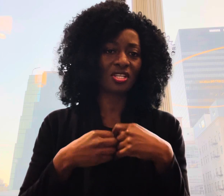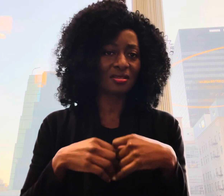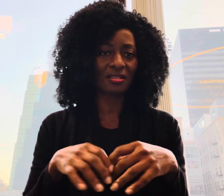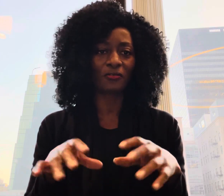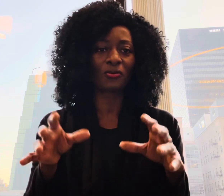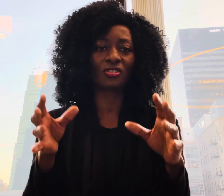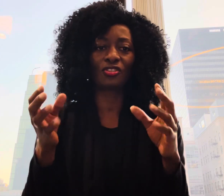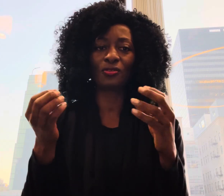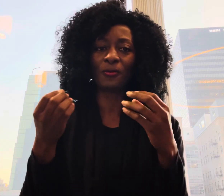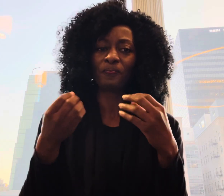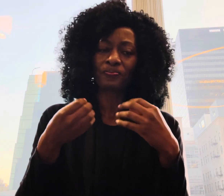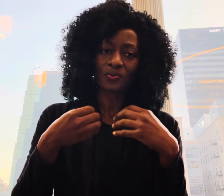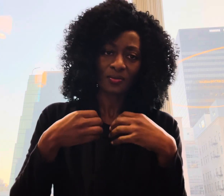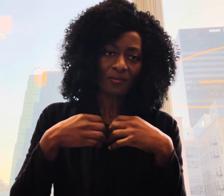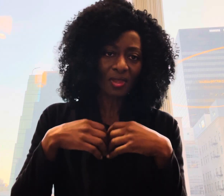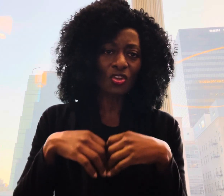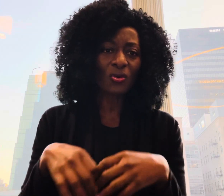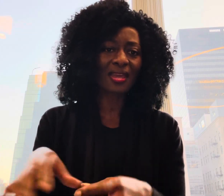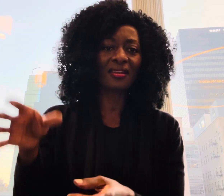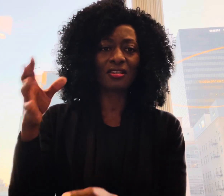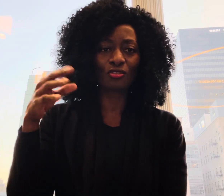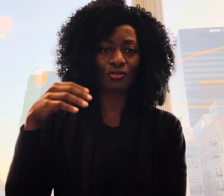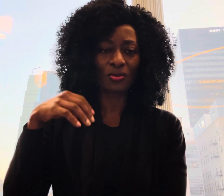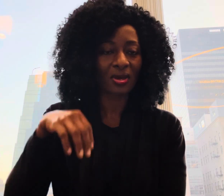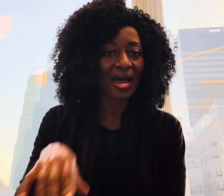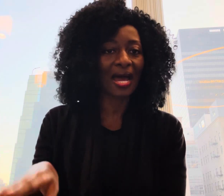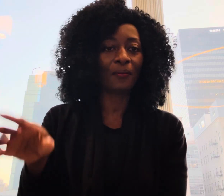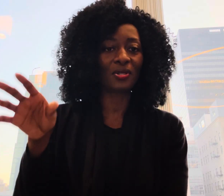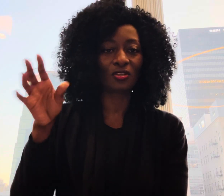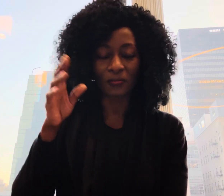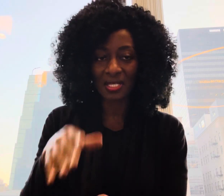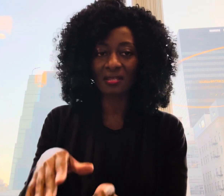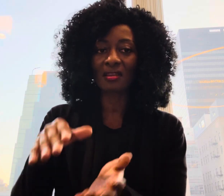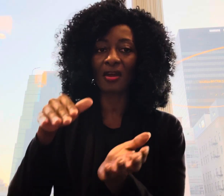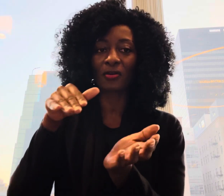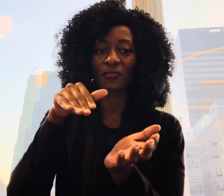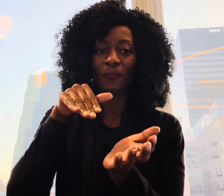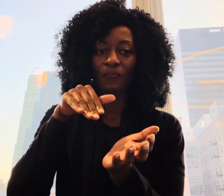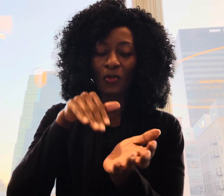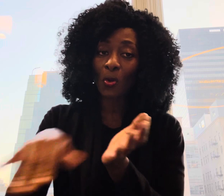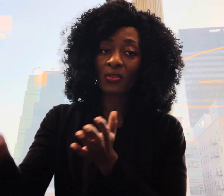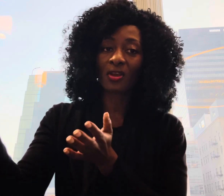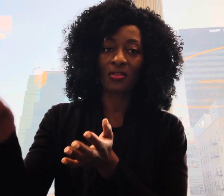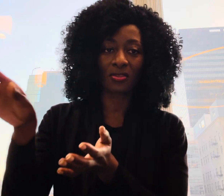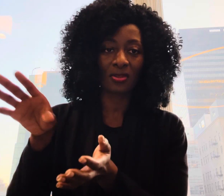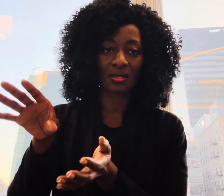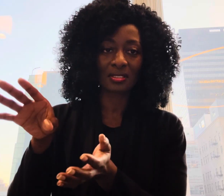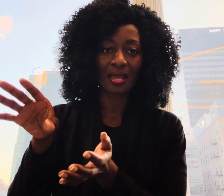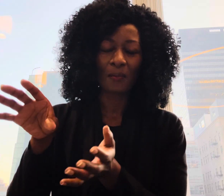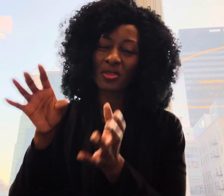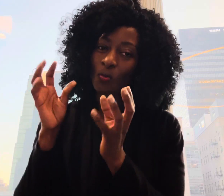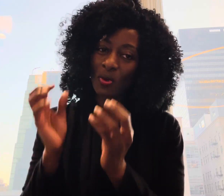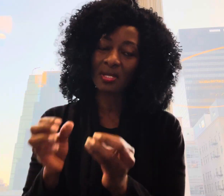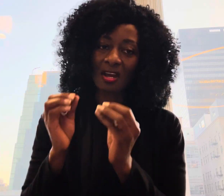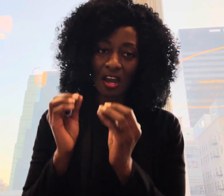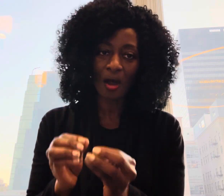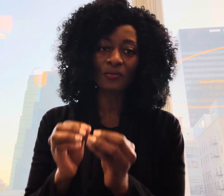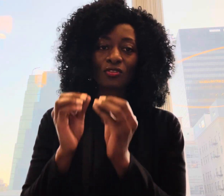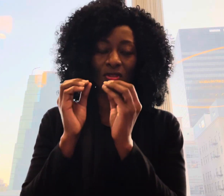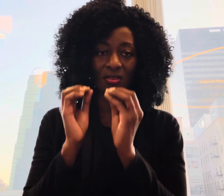easier for us to you know get into the habit of taking care of all the other things but then when it comes to the